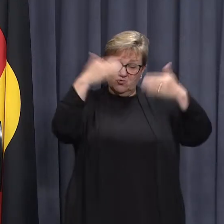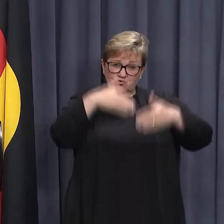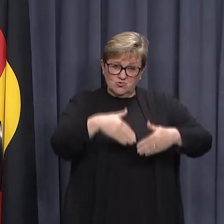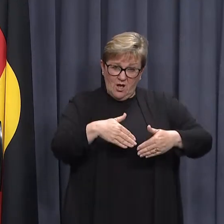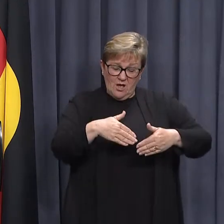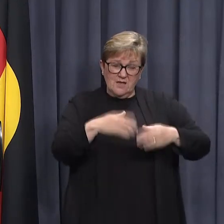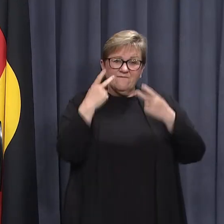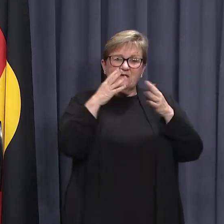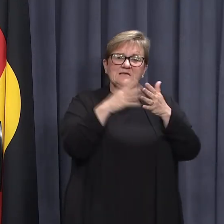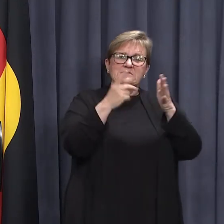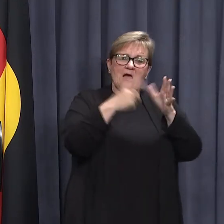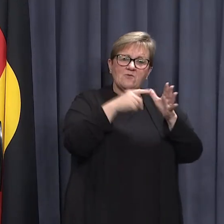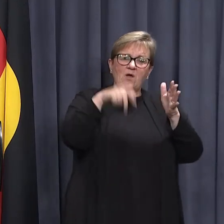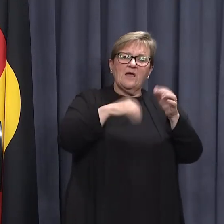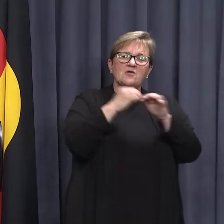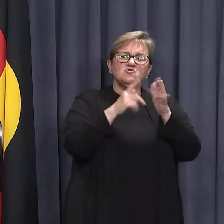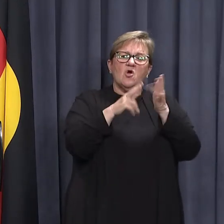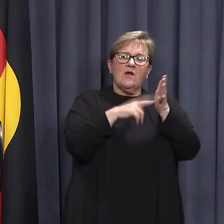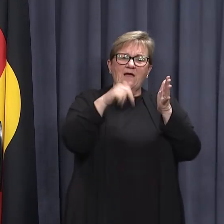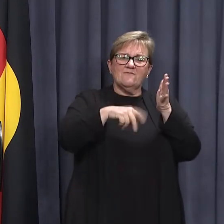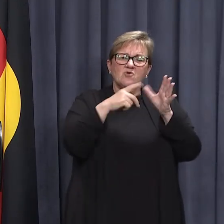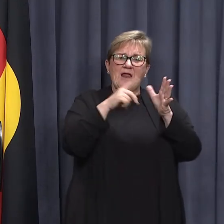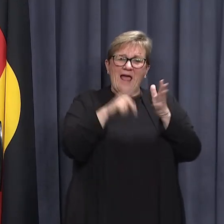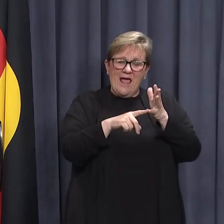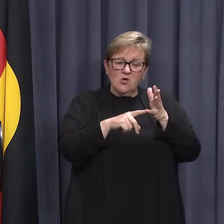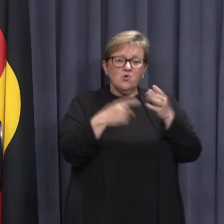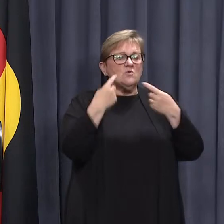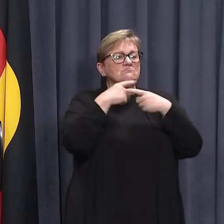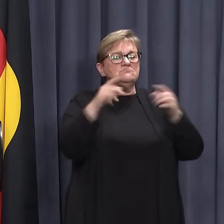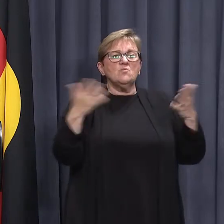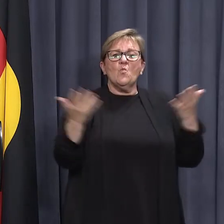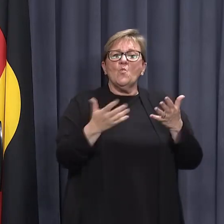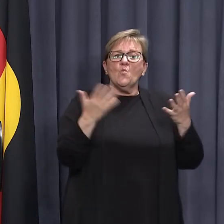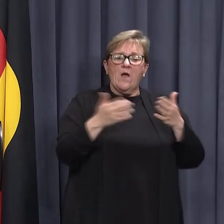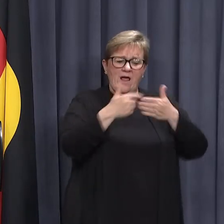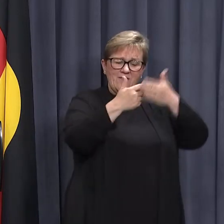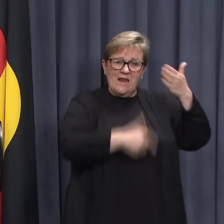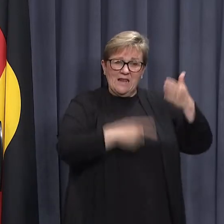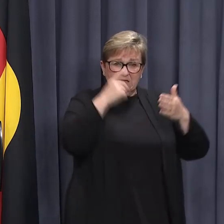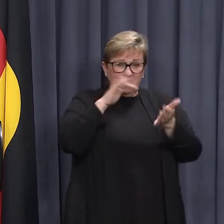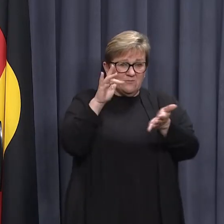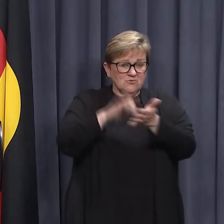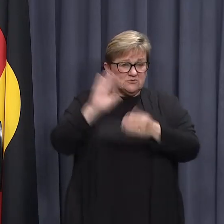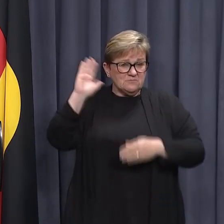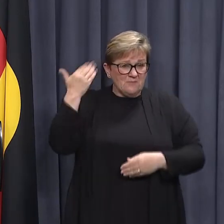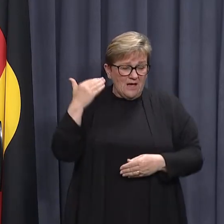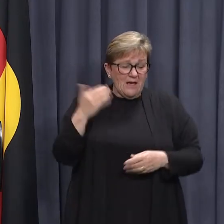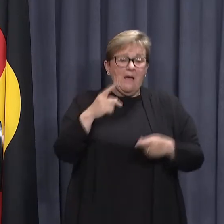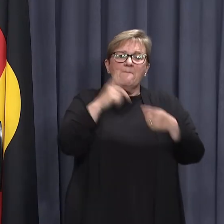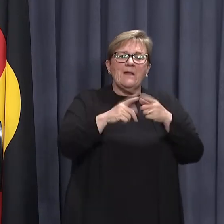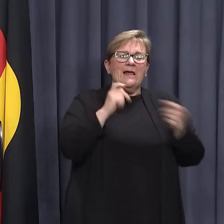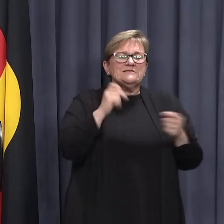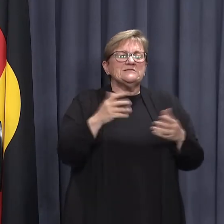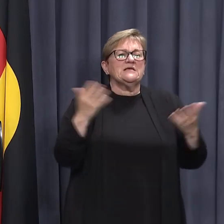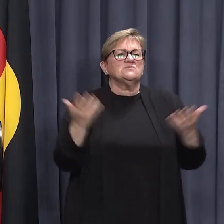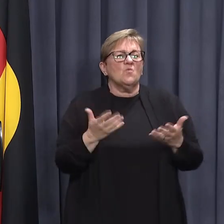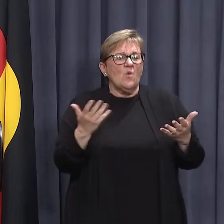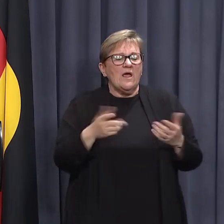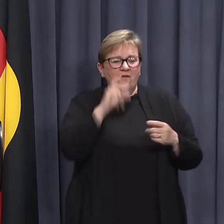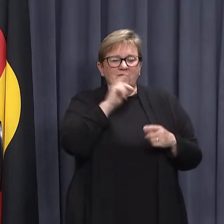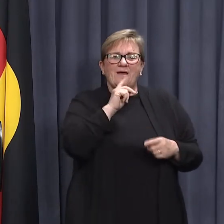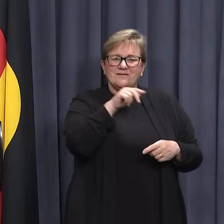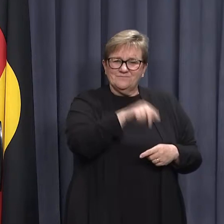Visit wa.gov.au for all the exposure site information and more information on testing clinics in WA.